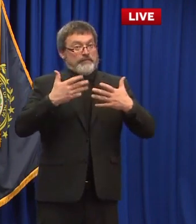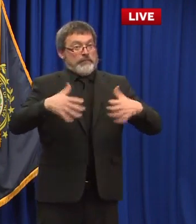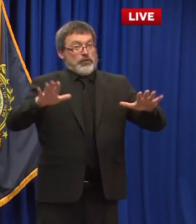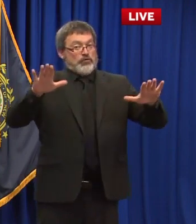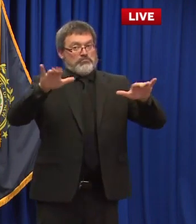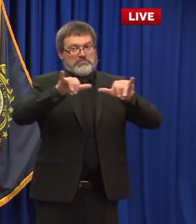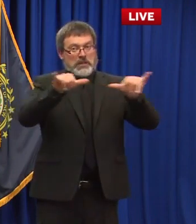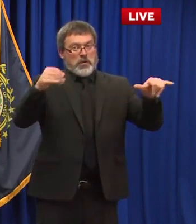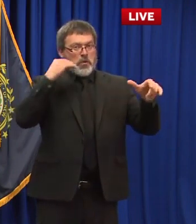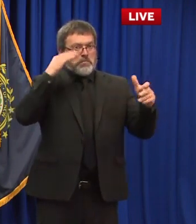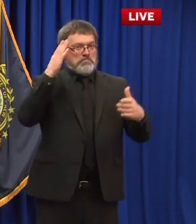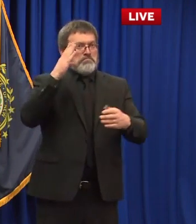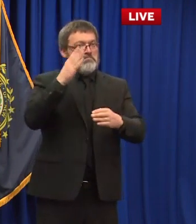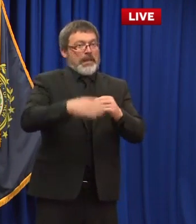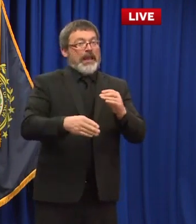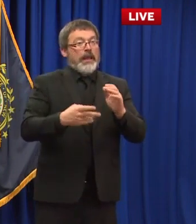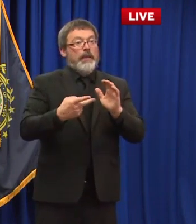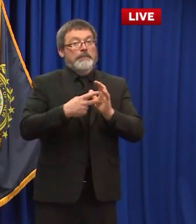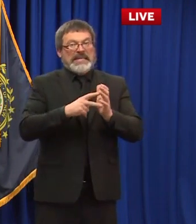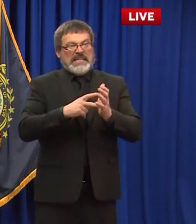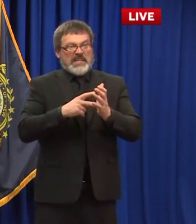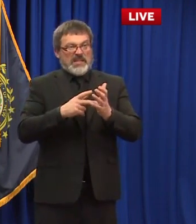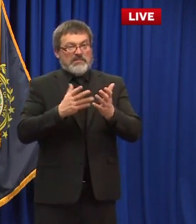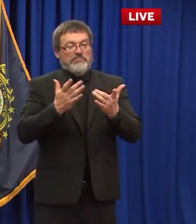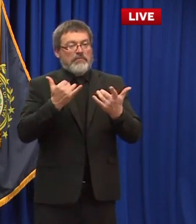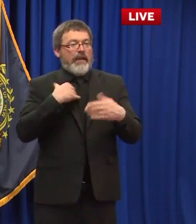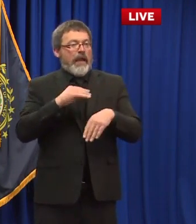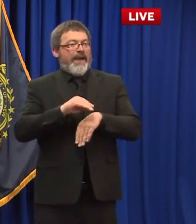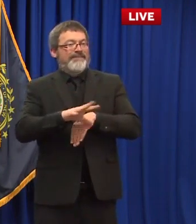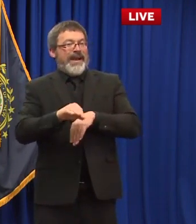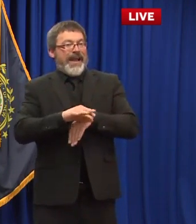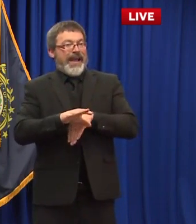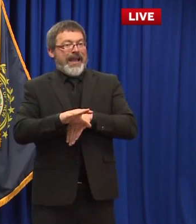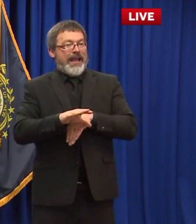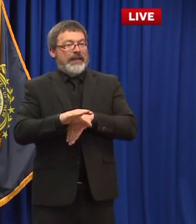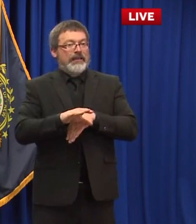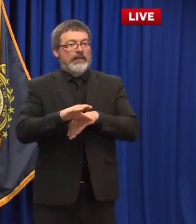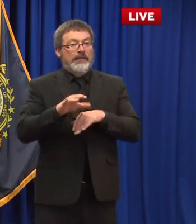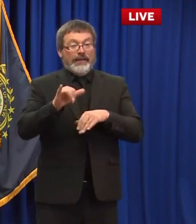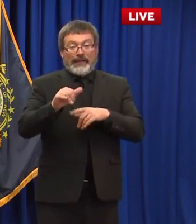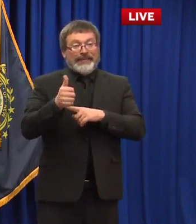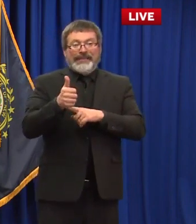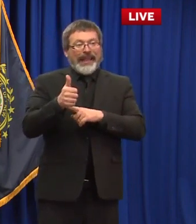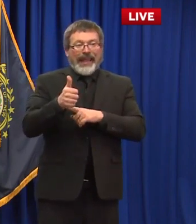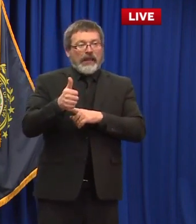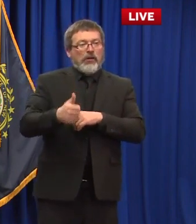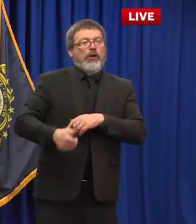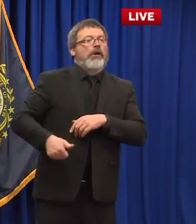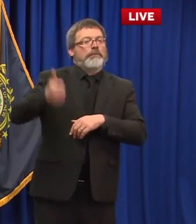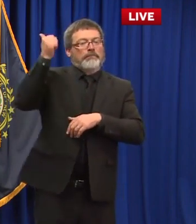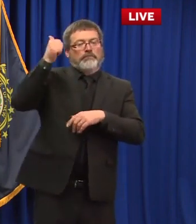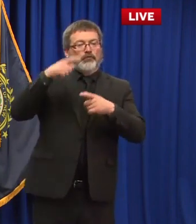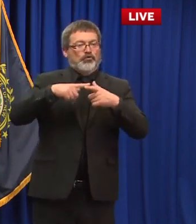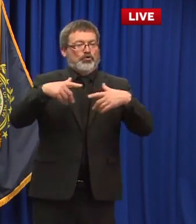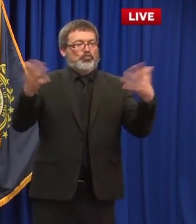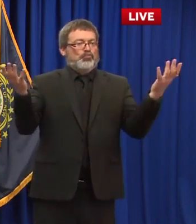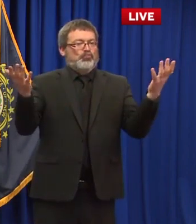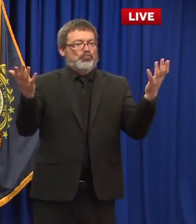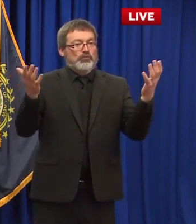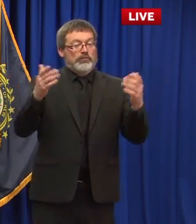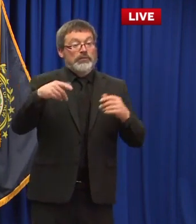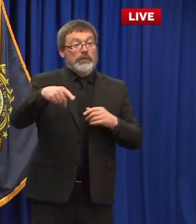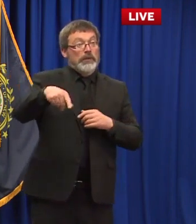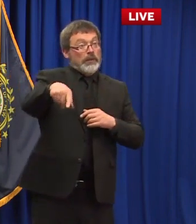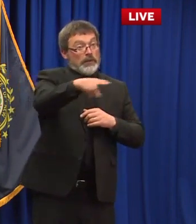advisory we could also look at potentially increasing the size of gatherings and that would uh coincide with with pools i mean if pools wanted to do small